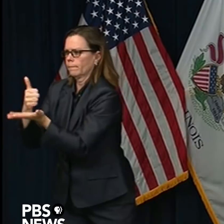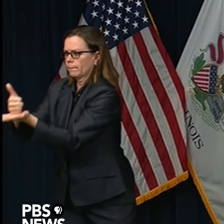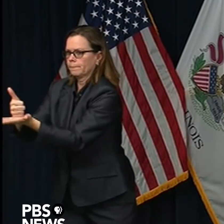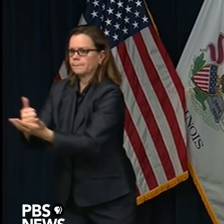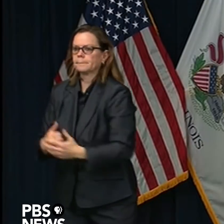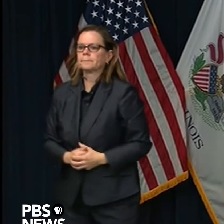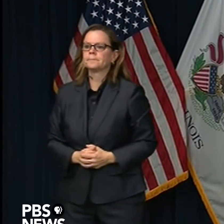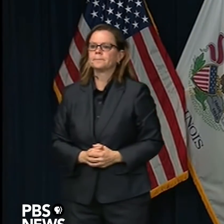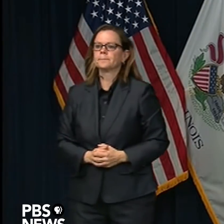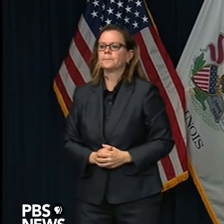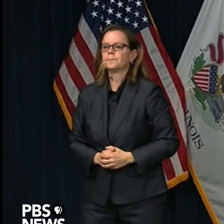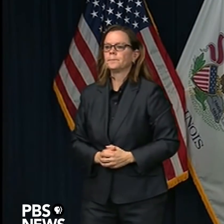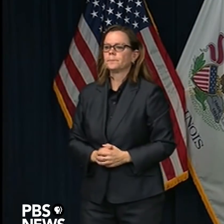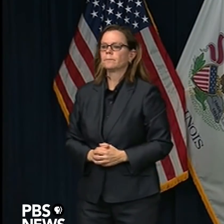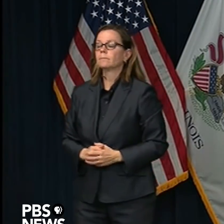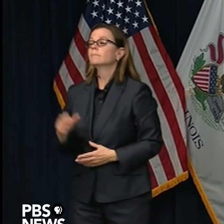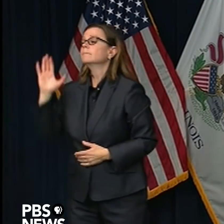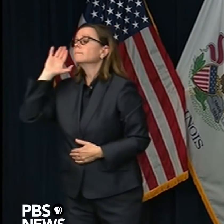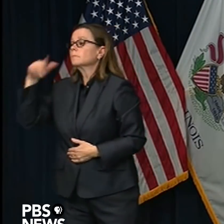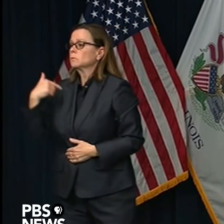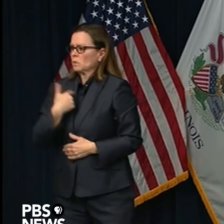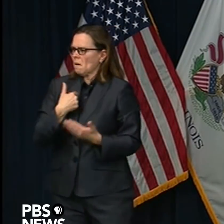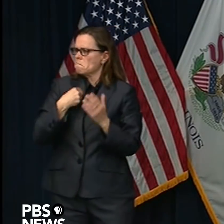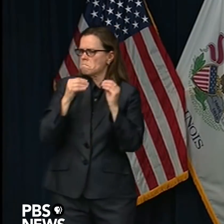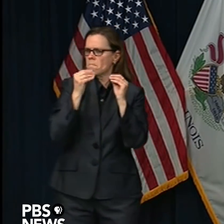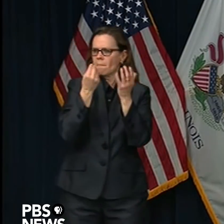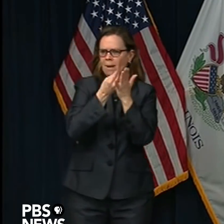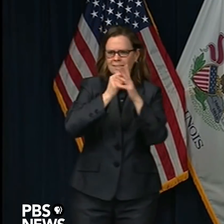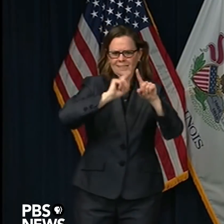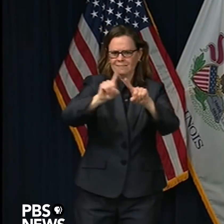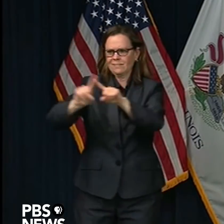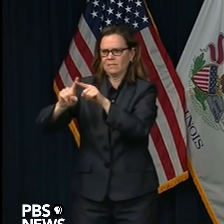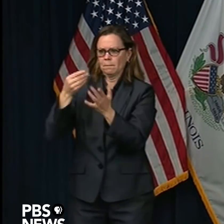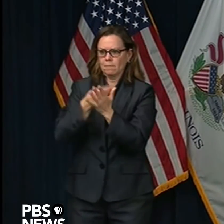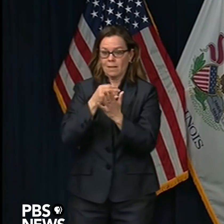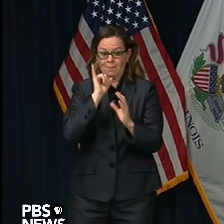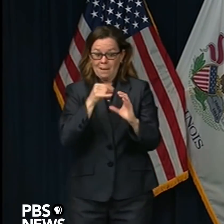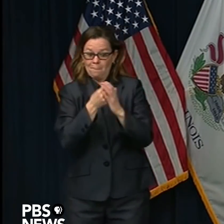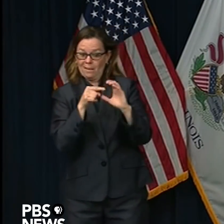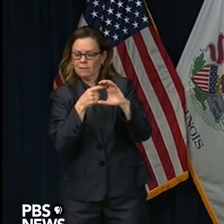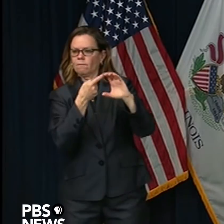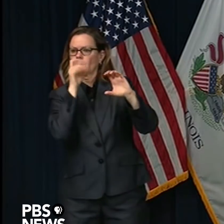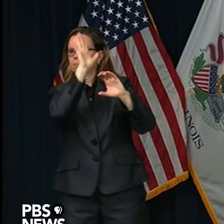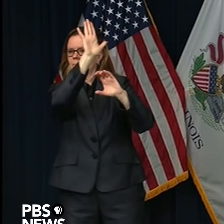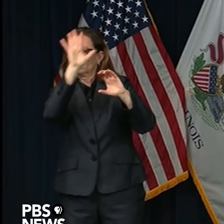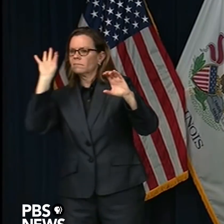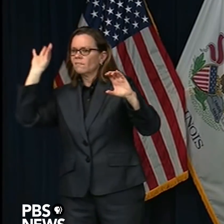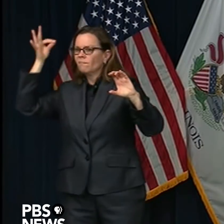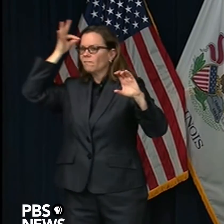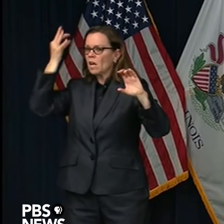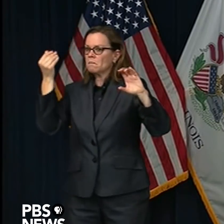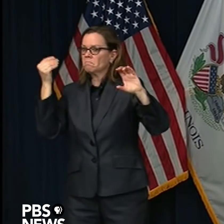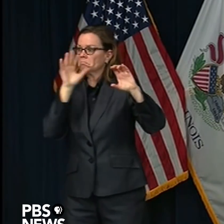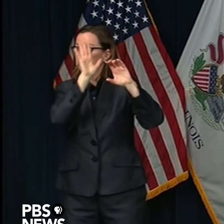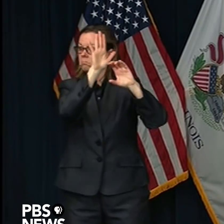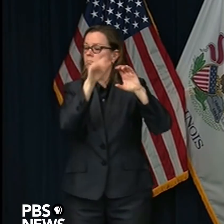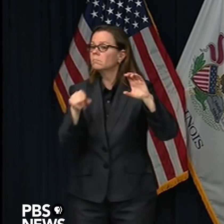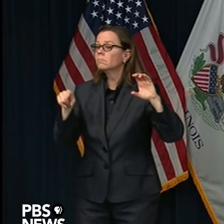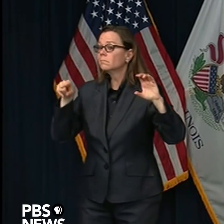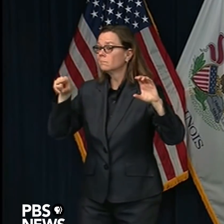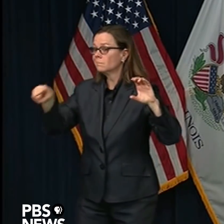relief that therefore allow us to support any resident of the state of Illinois, whether they're a U.S. citizen or not.